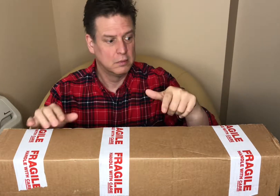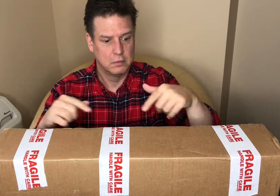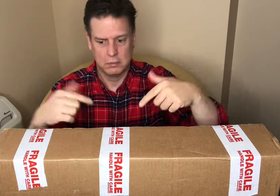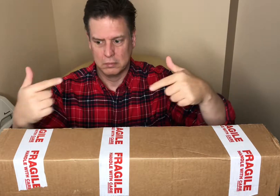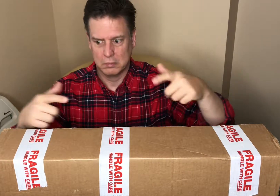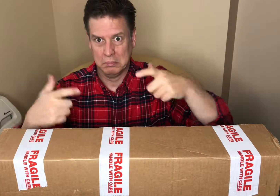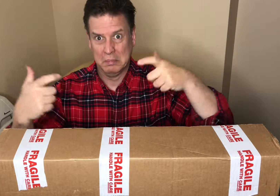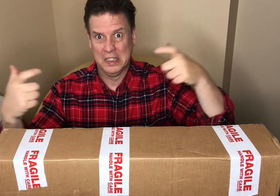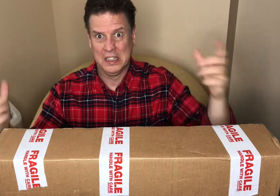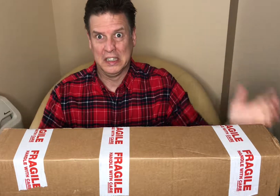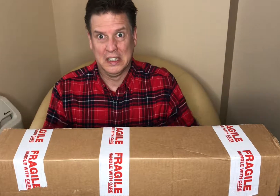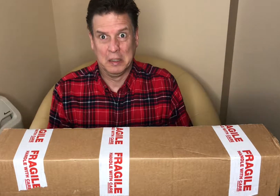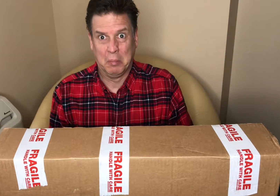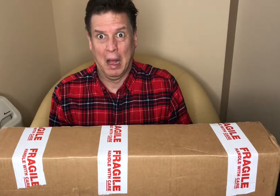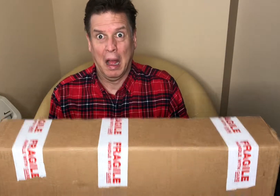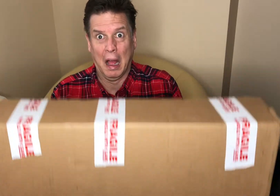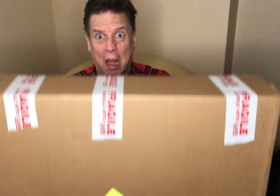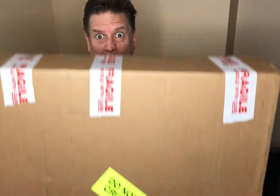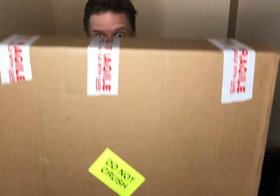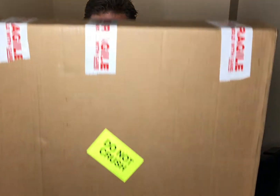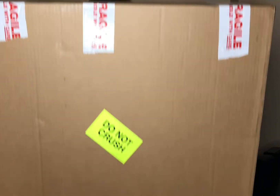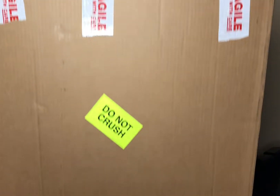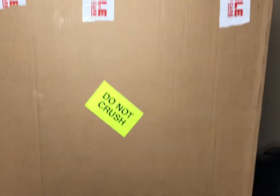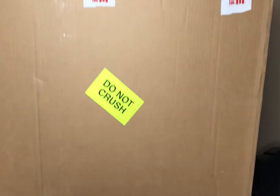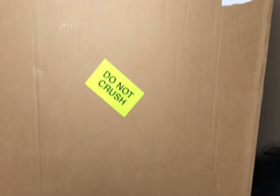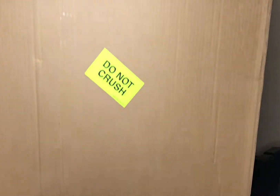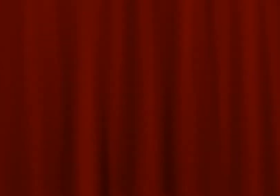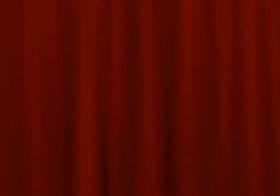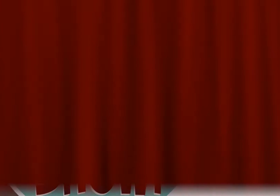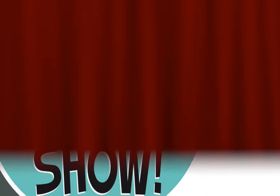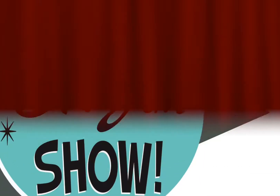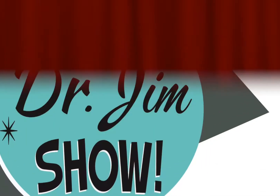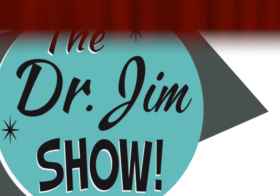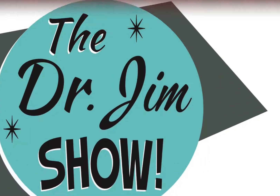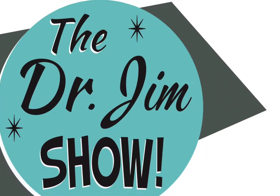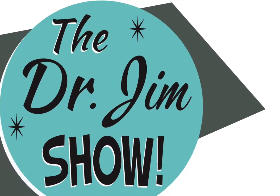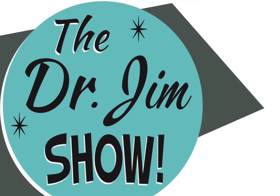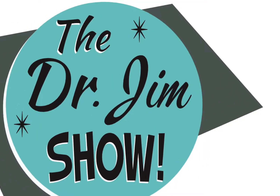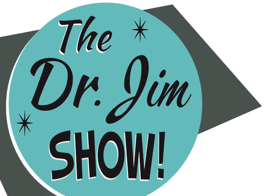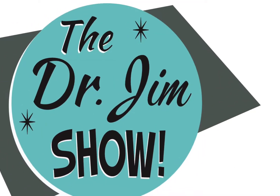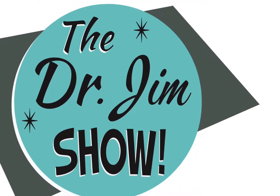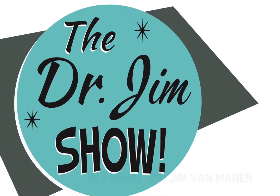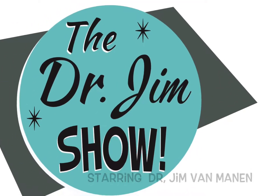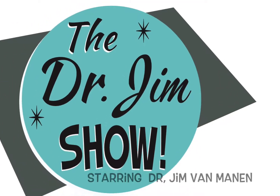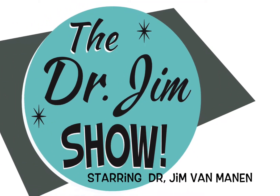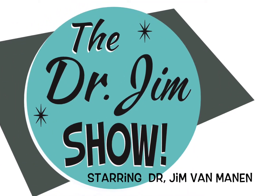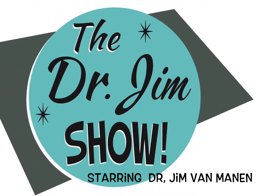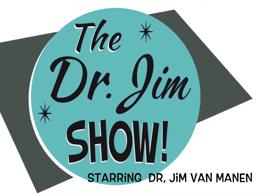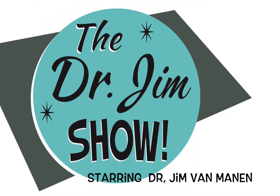what's in here boy it's big it's the dr. Jim show